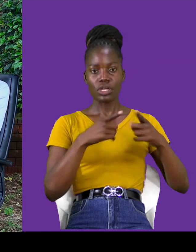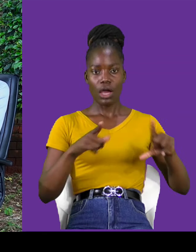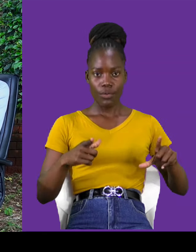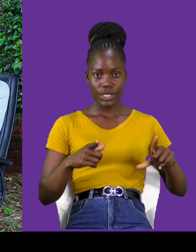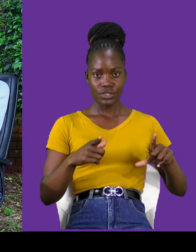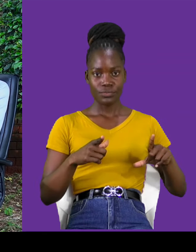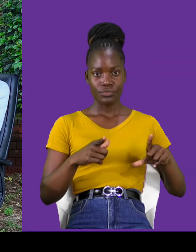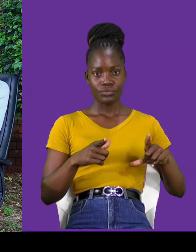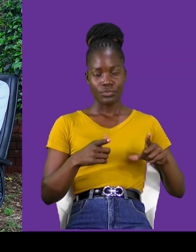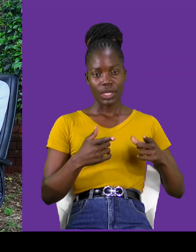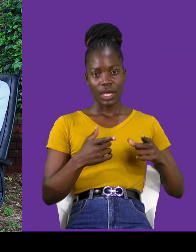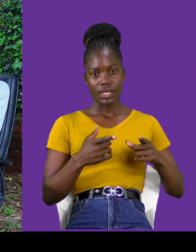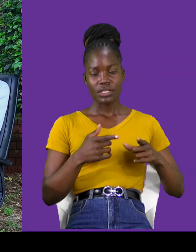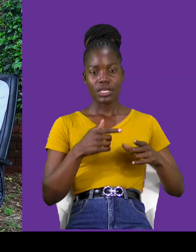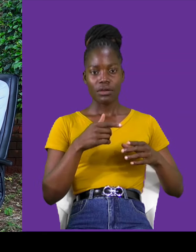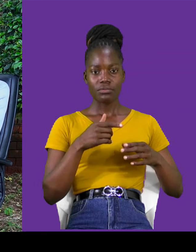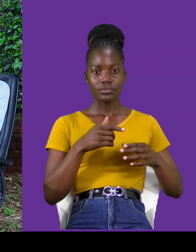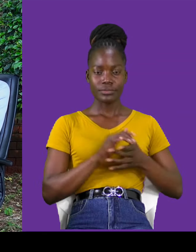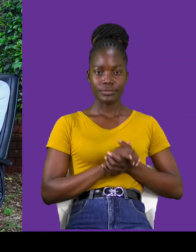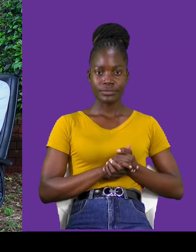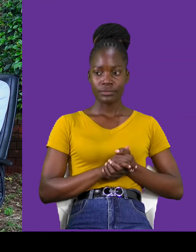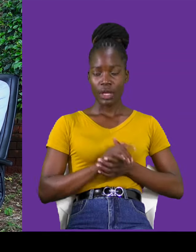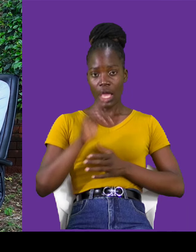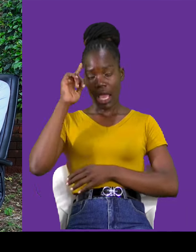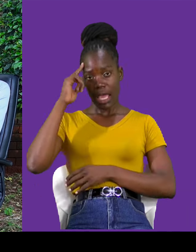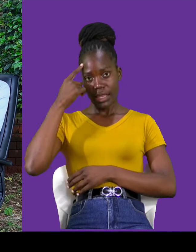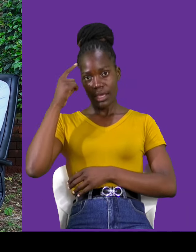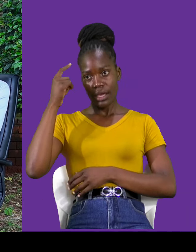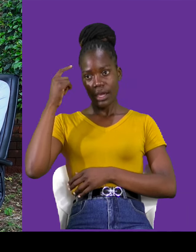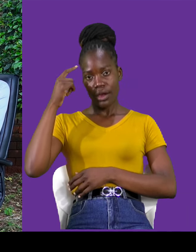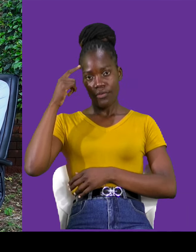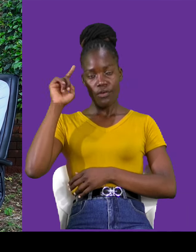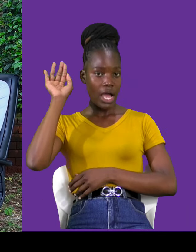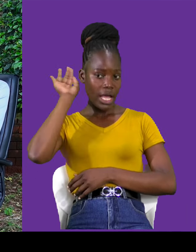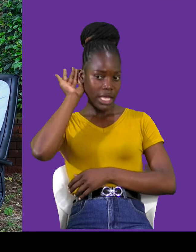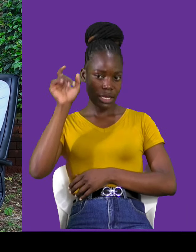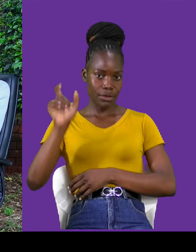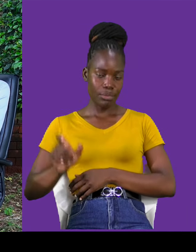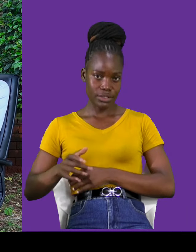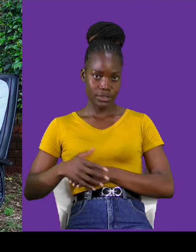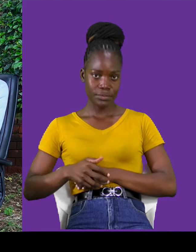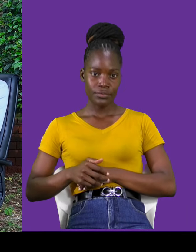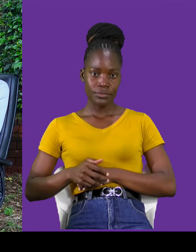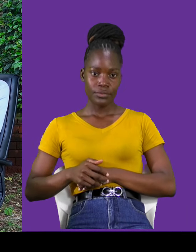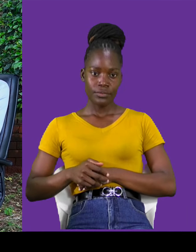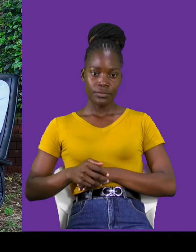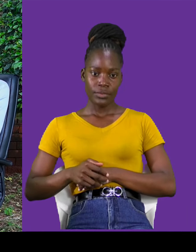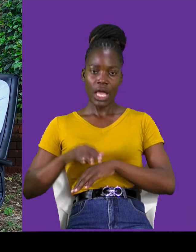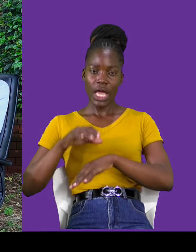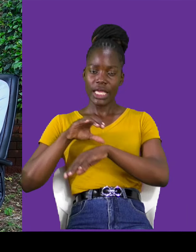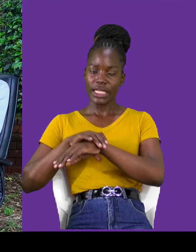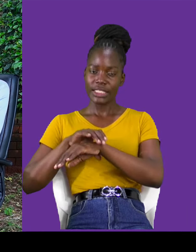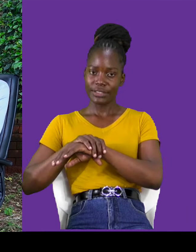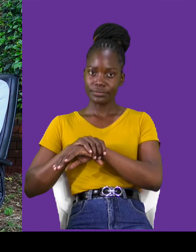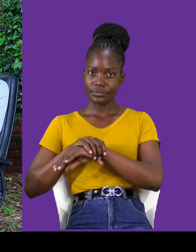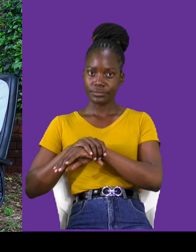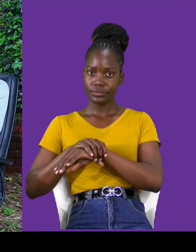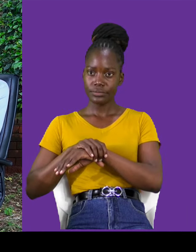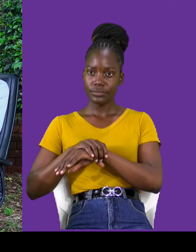So, how do you go about that? I think, I think for a hearing person, getting the niche of, of a deaf slang, is